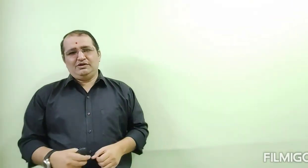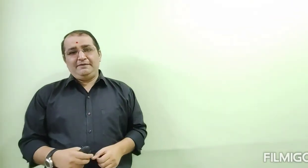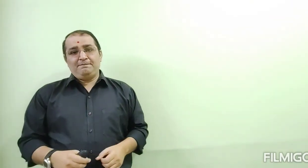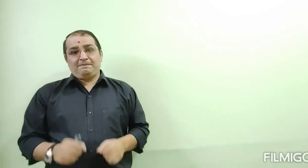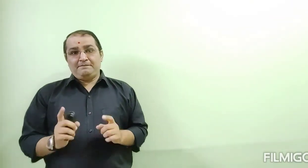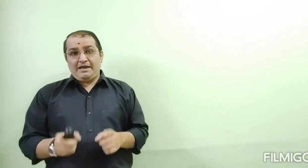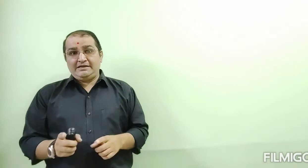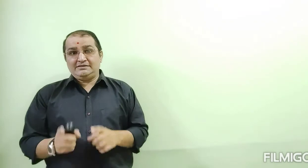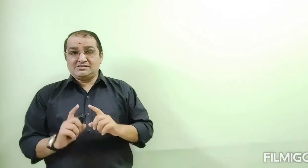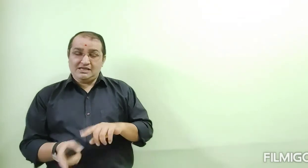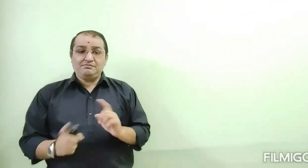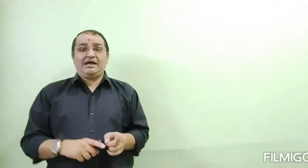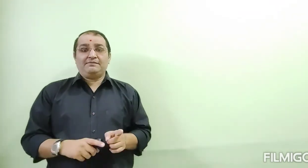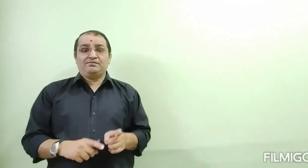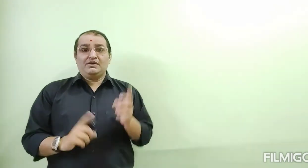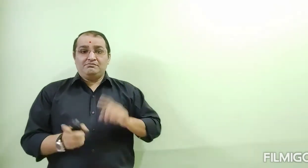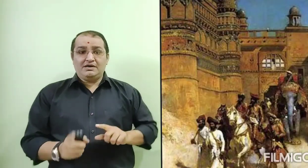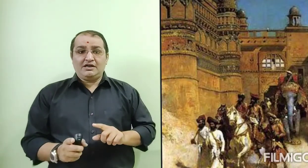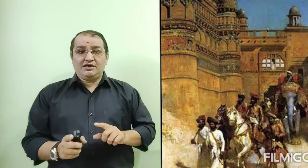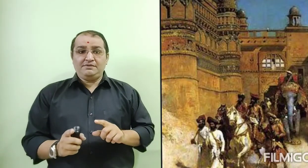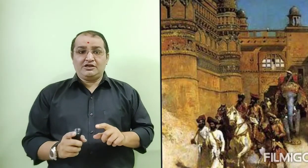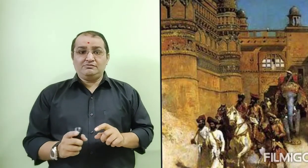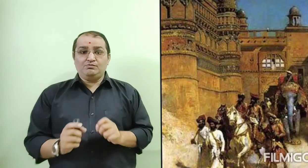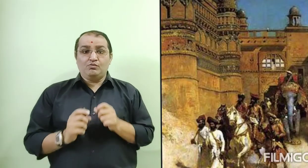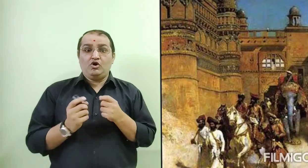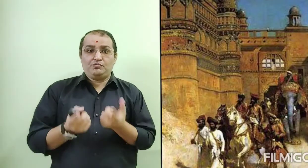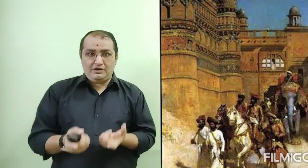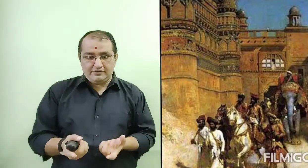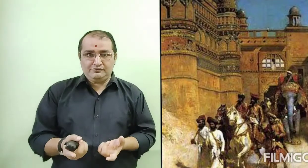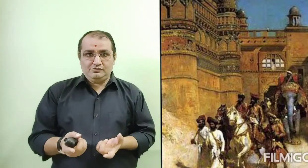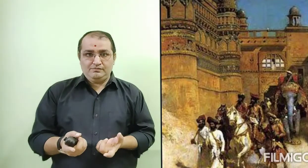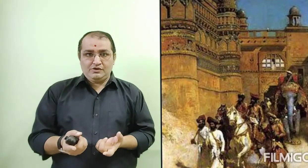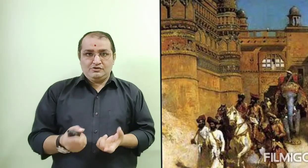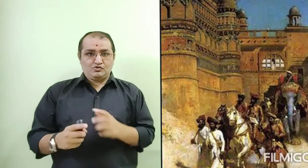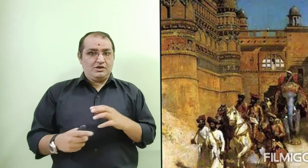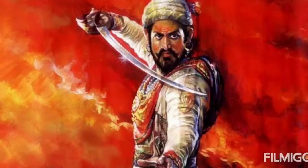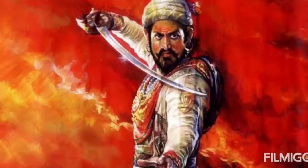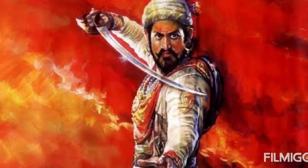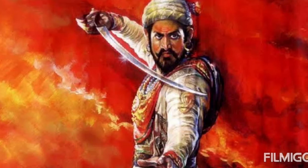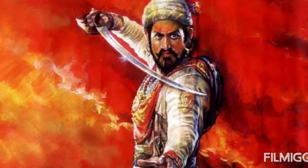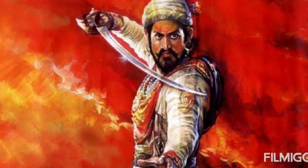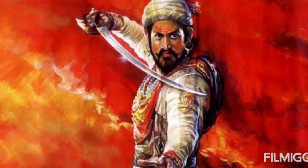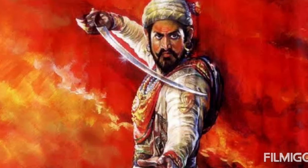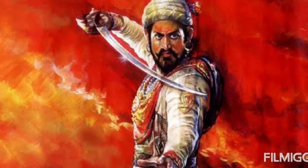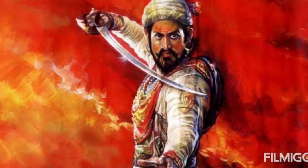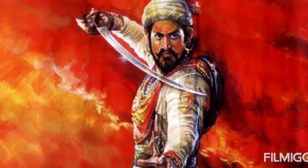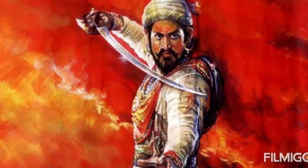And, at the same time, Maratha became more powerful. So, this was a power game. And then,